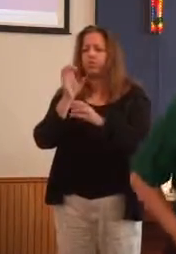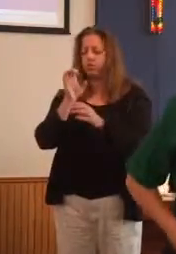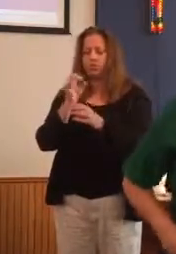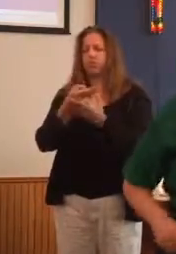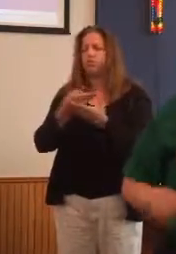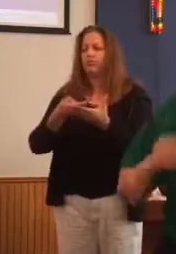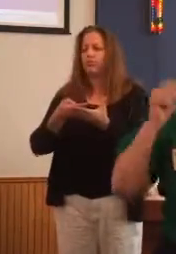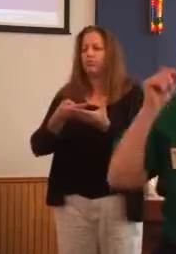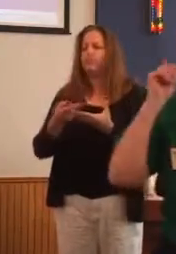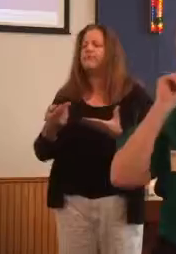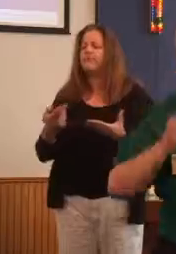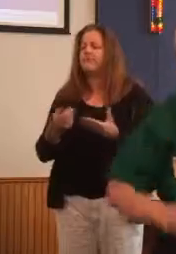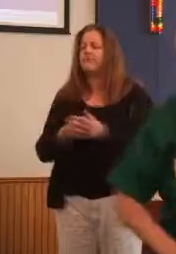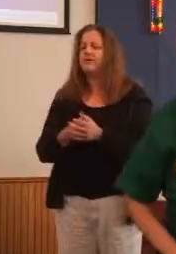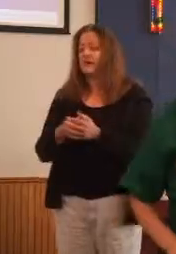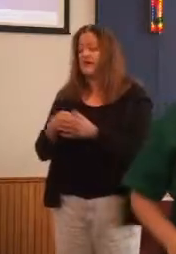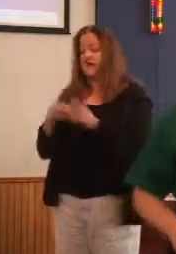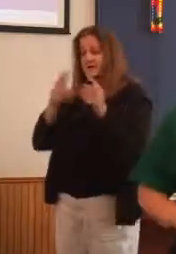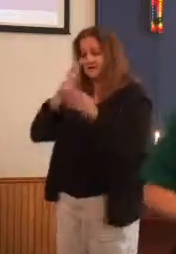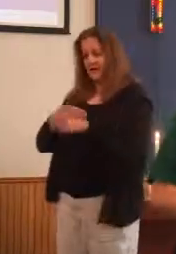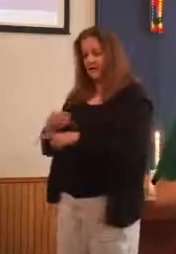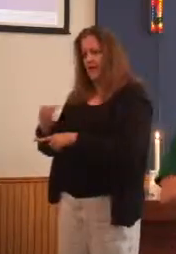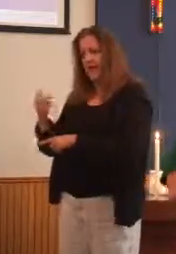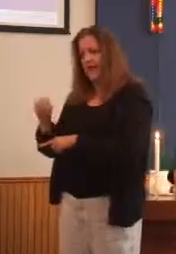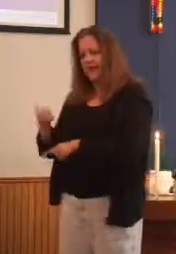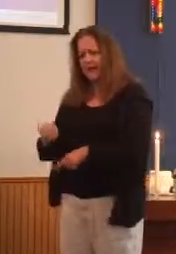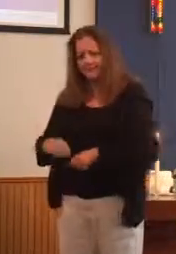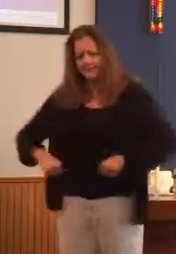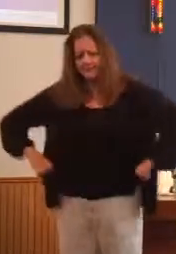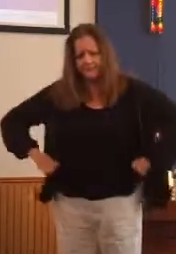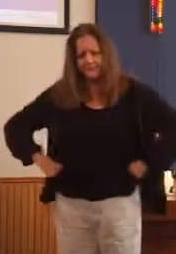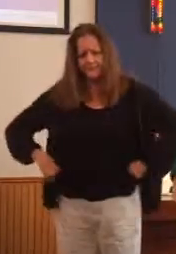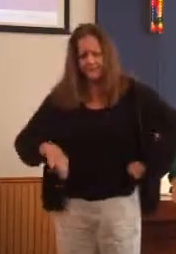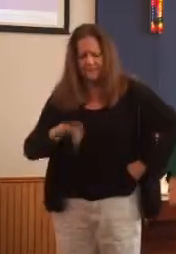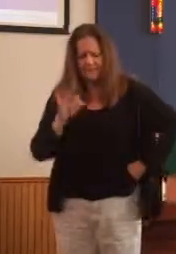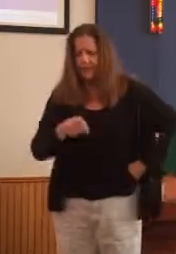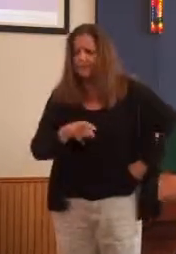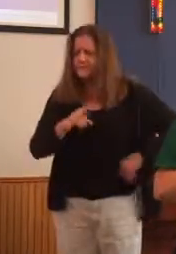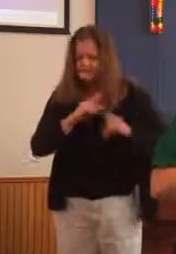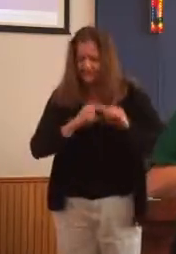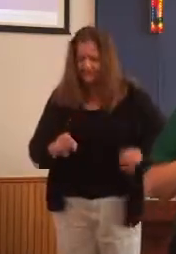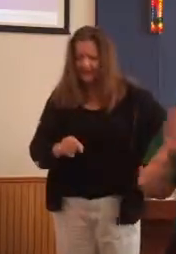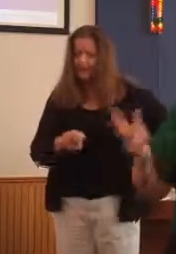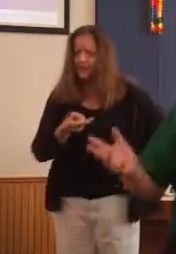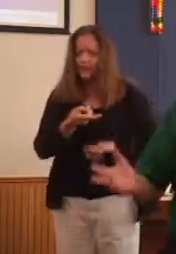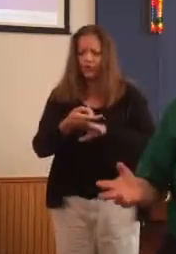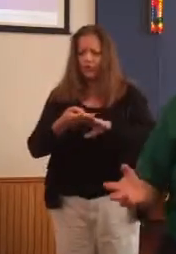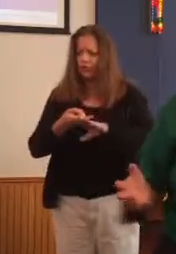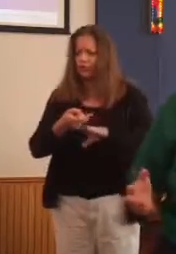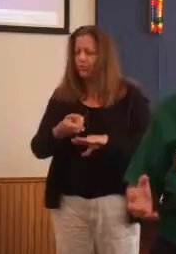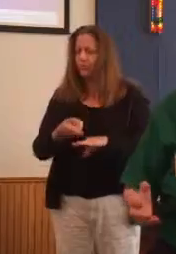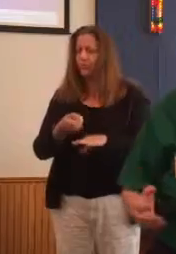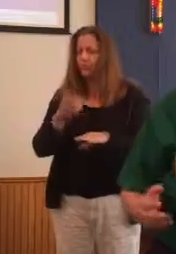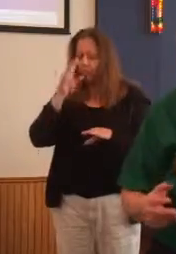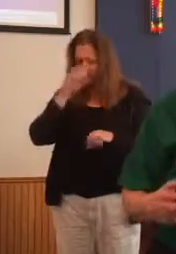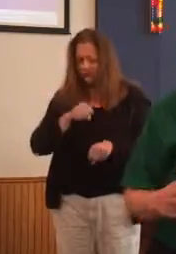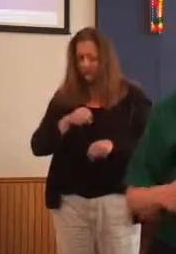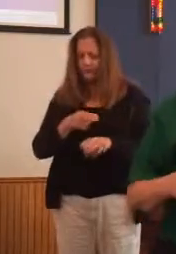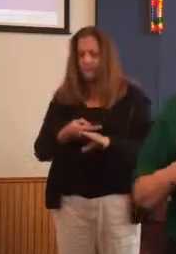Now, his son Ham found him in his tent, unconscious and in a